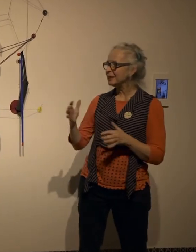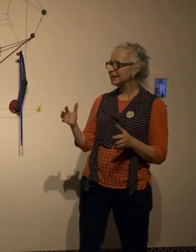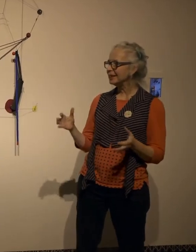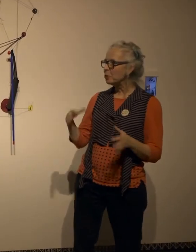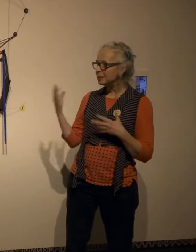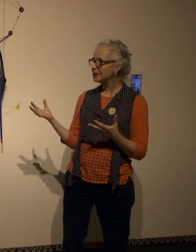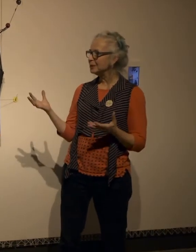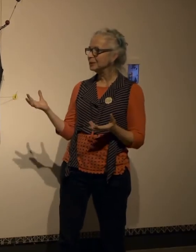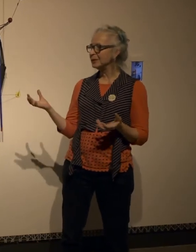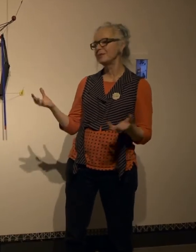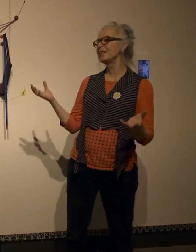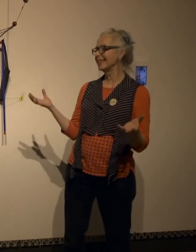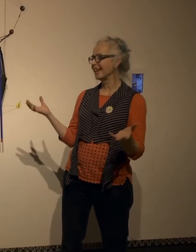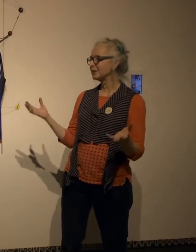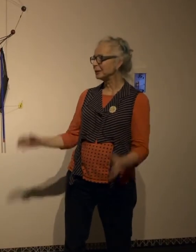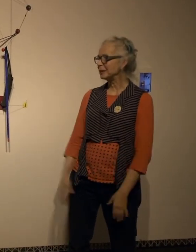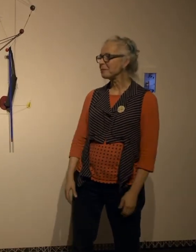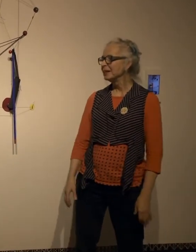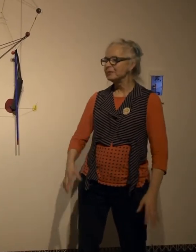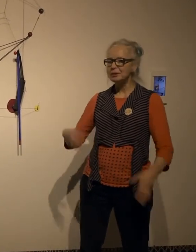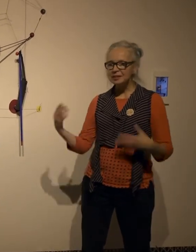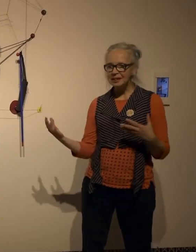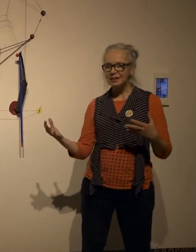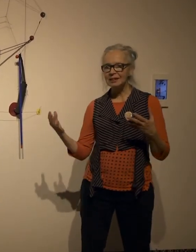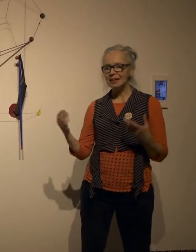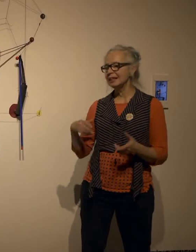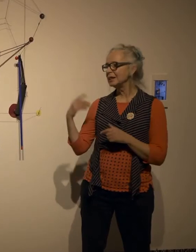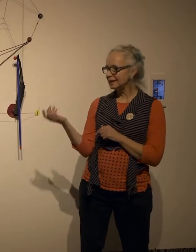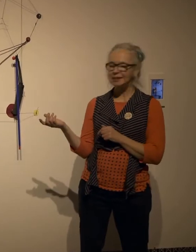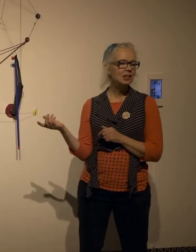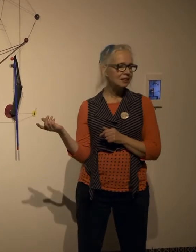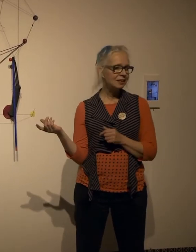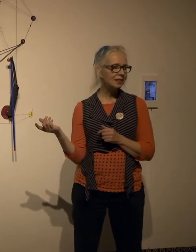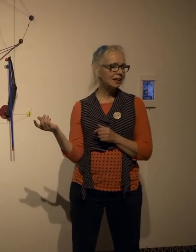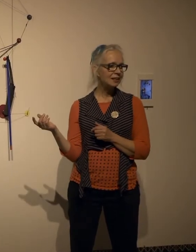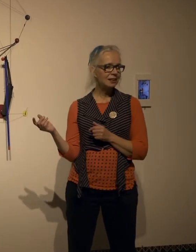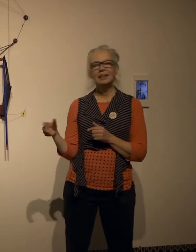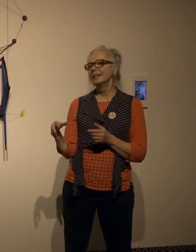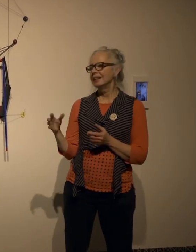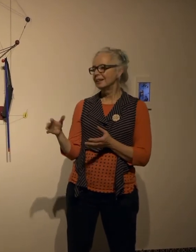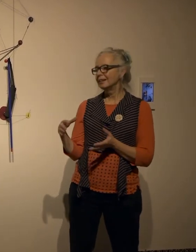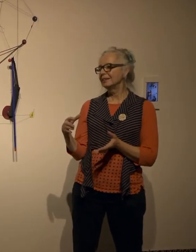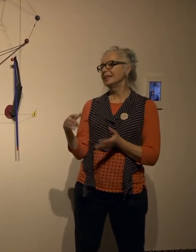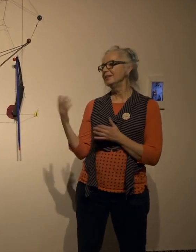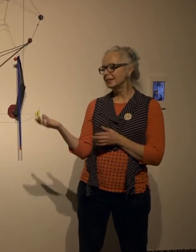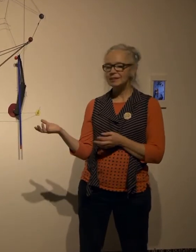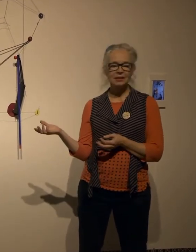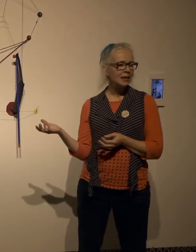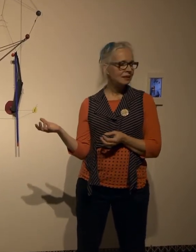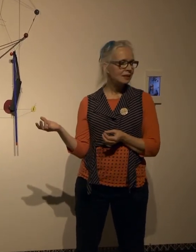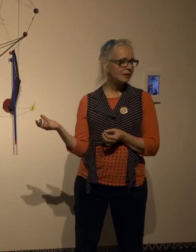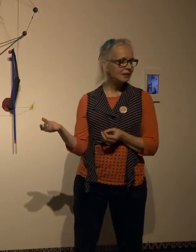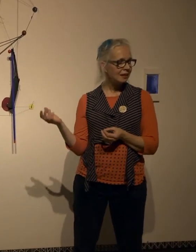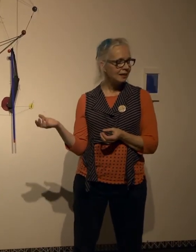know he's very open to everything actually very physical and he he suggested that he knew this